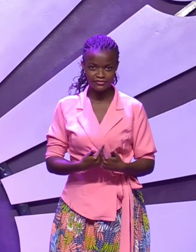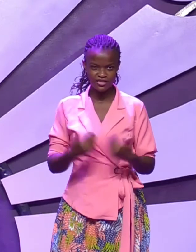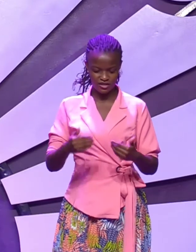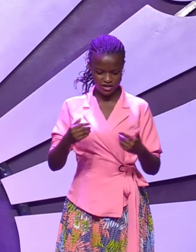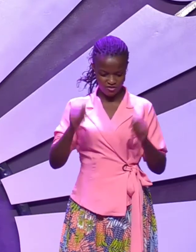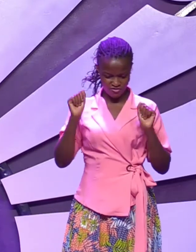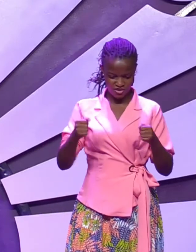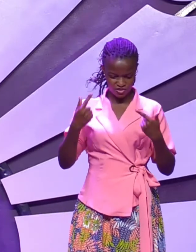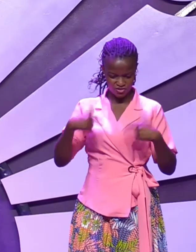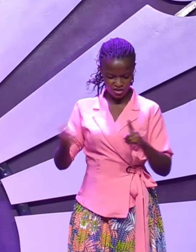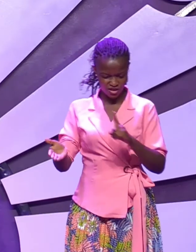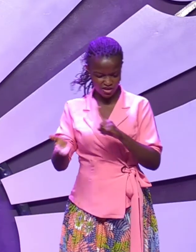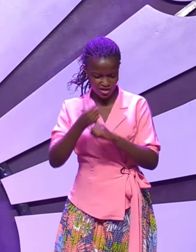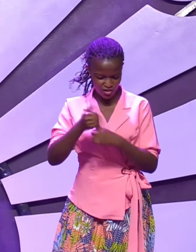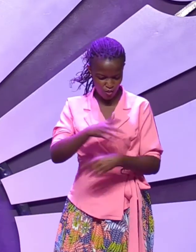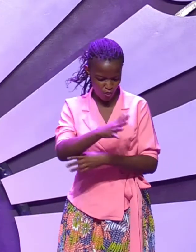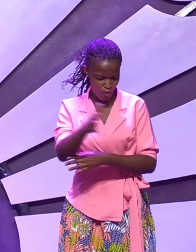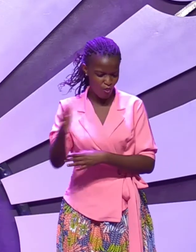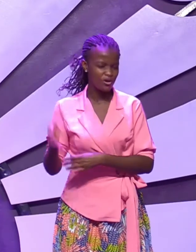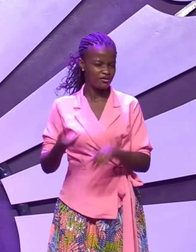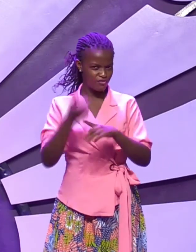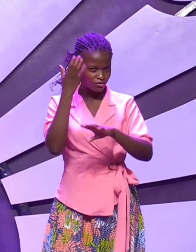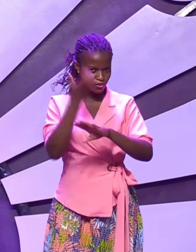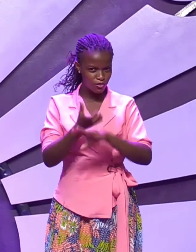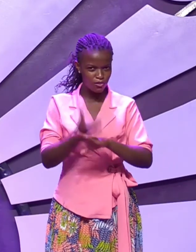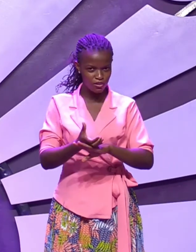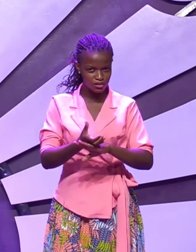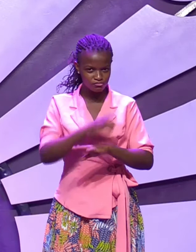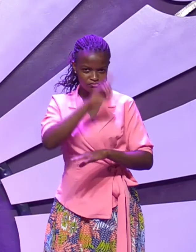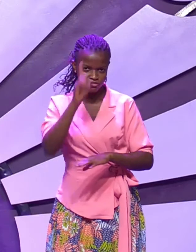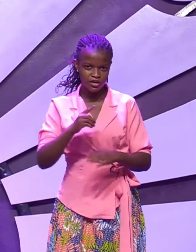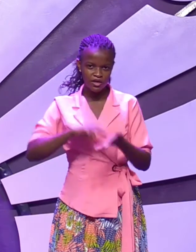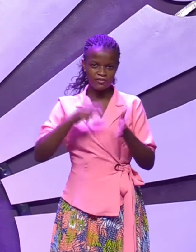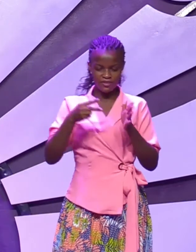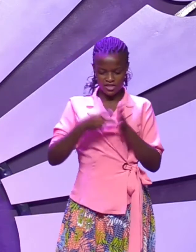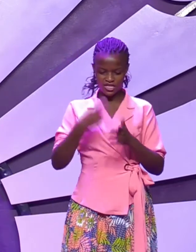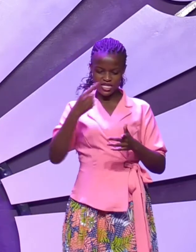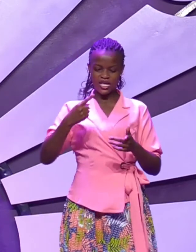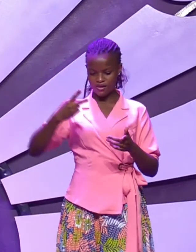Must we bring you water. is drawing attention to himself and to Aaron.